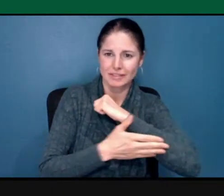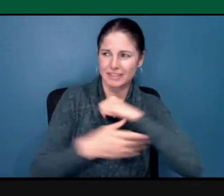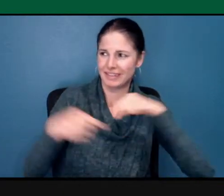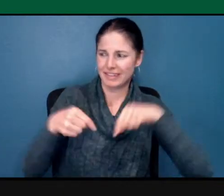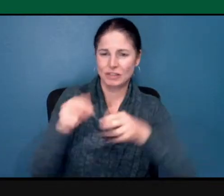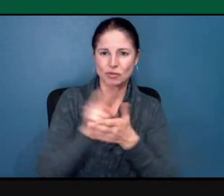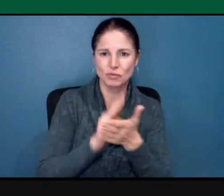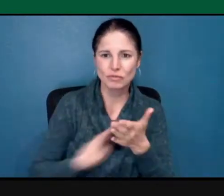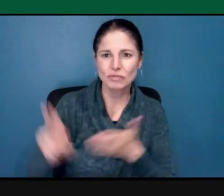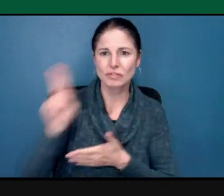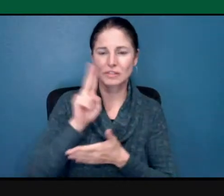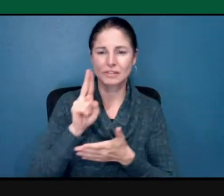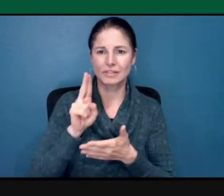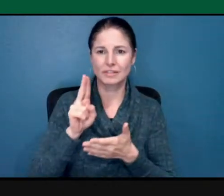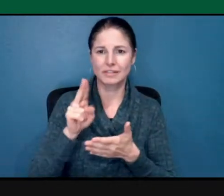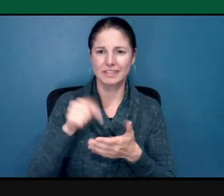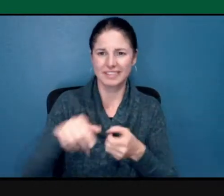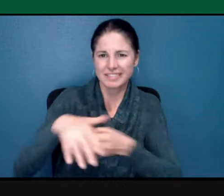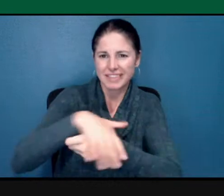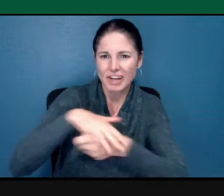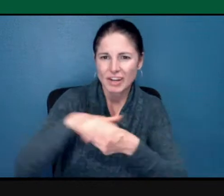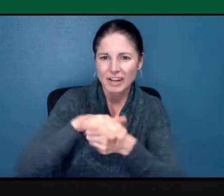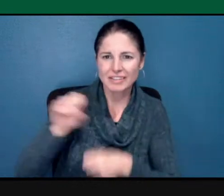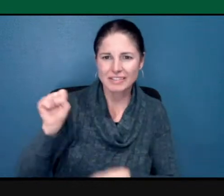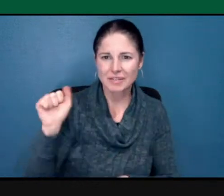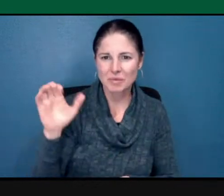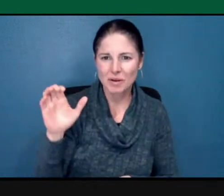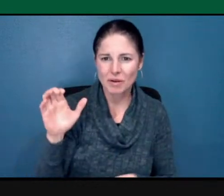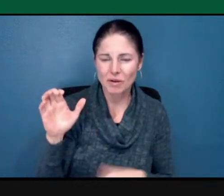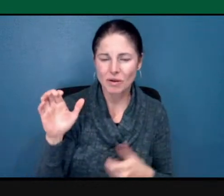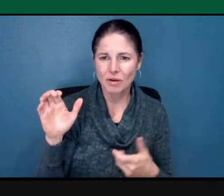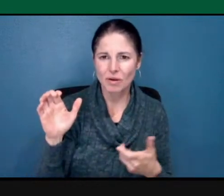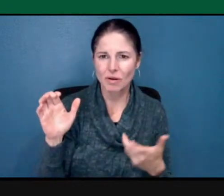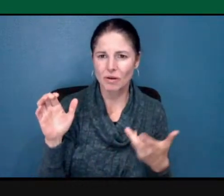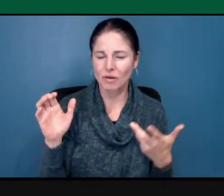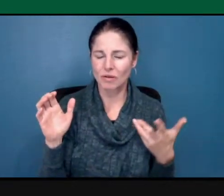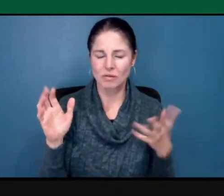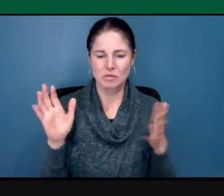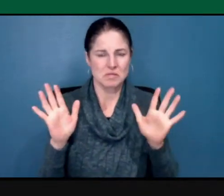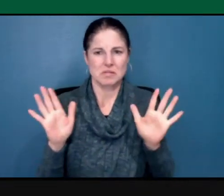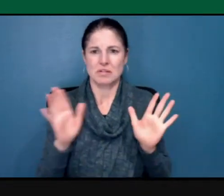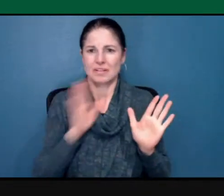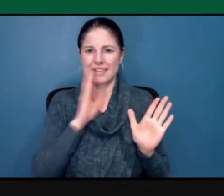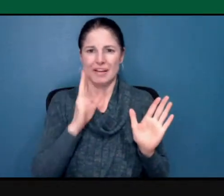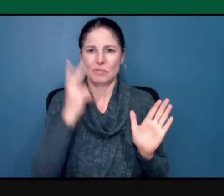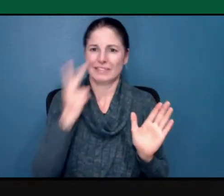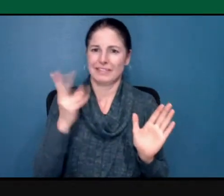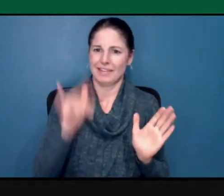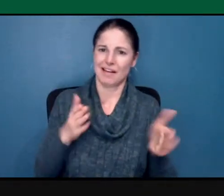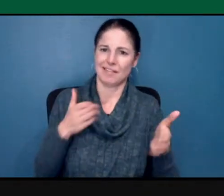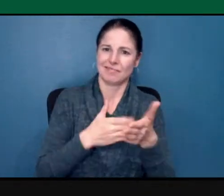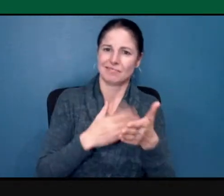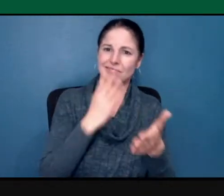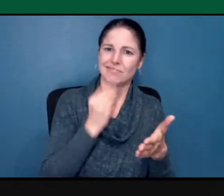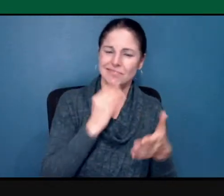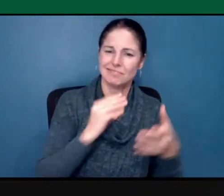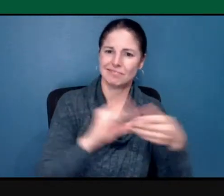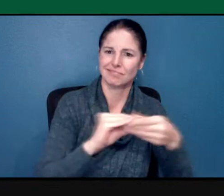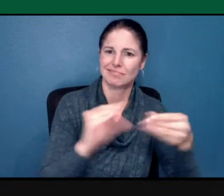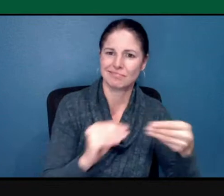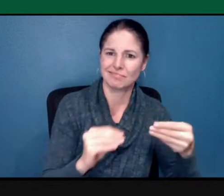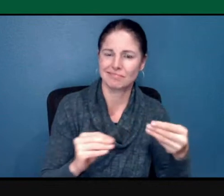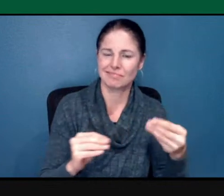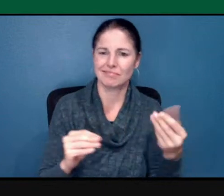our region of anti-Semitism and of white hatred,